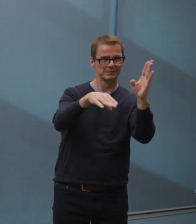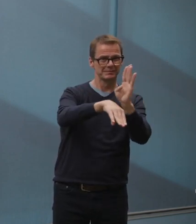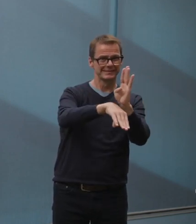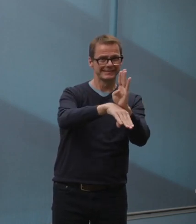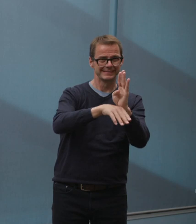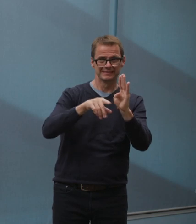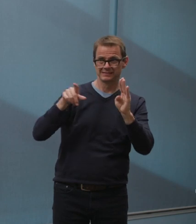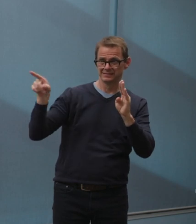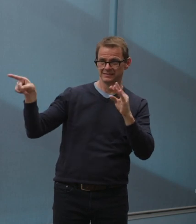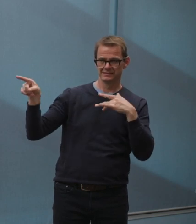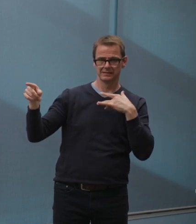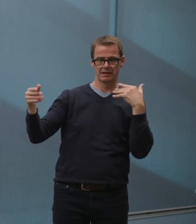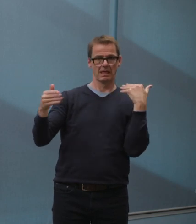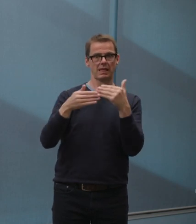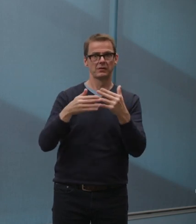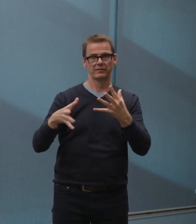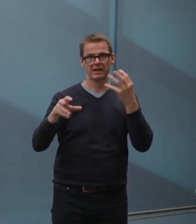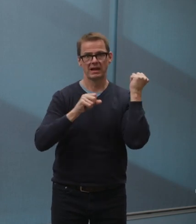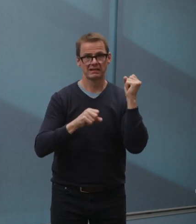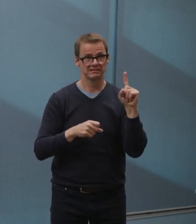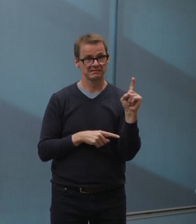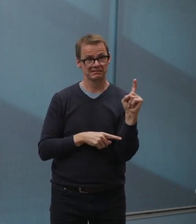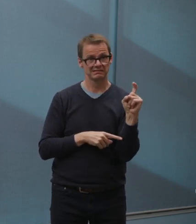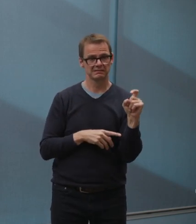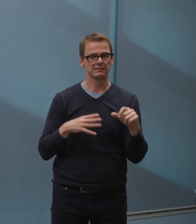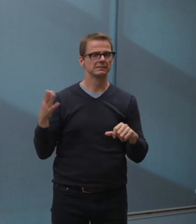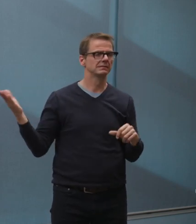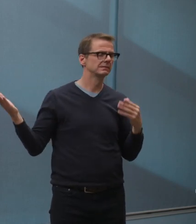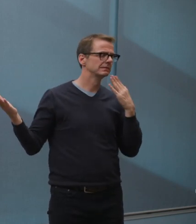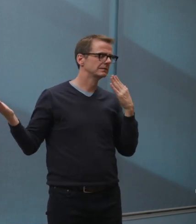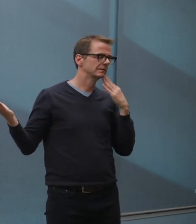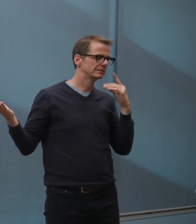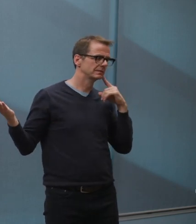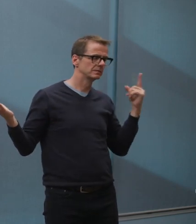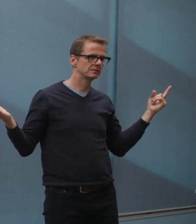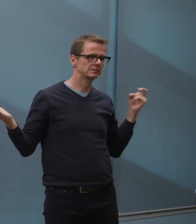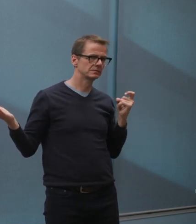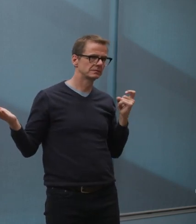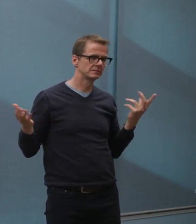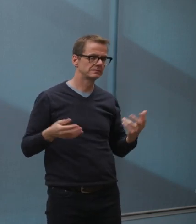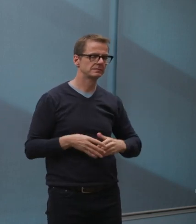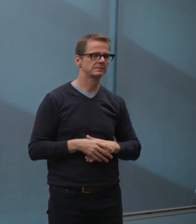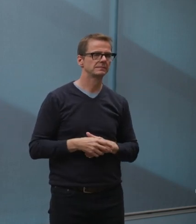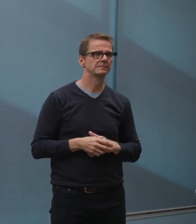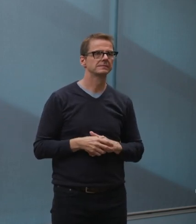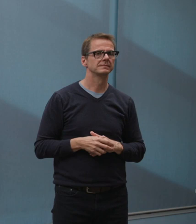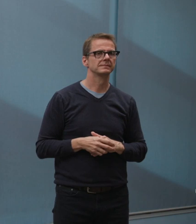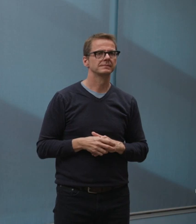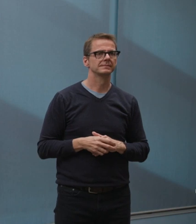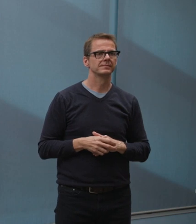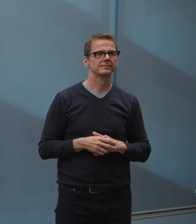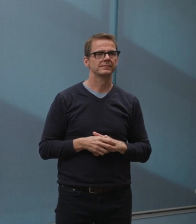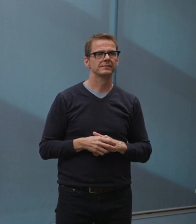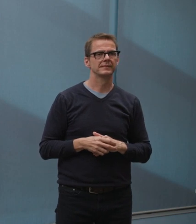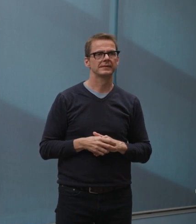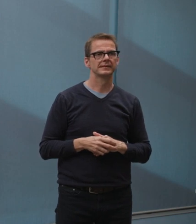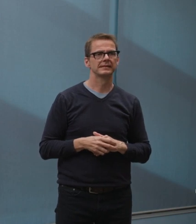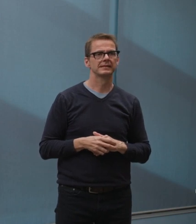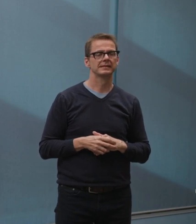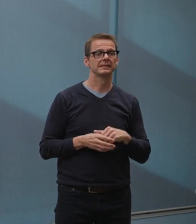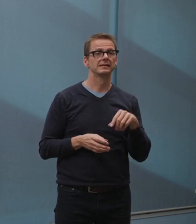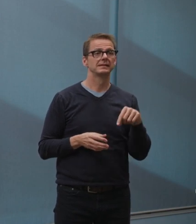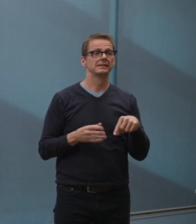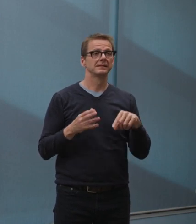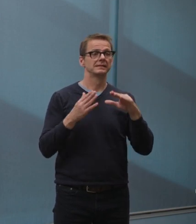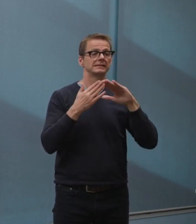hasn't taken a position. Thanks for the question. The city hasn't taken a position on whether reopening should or shouldn't happen on the 14th.